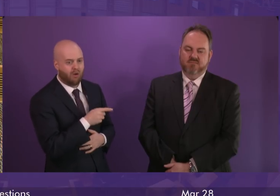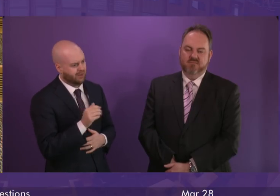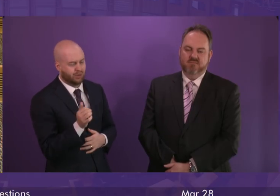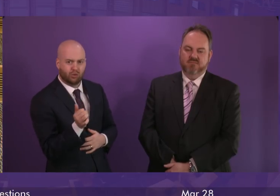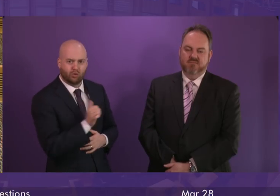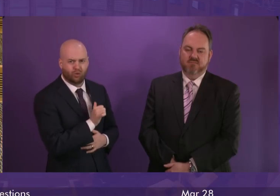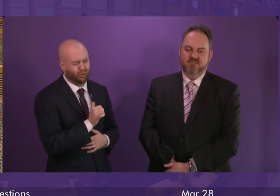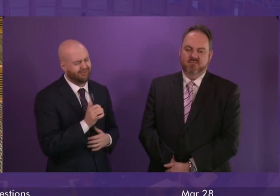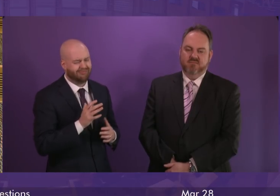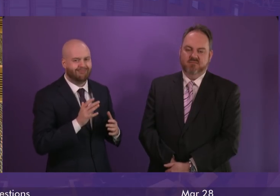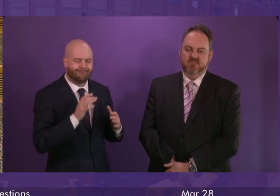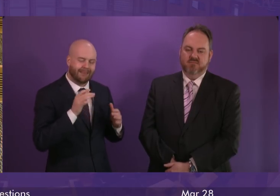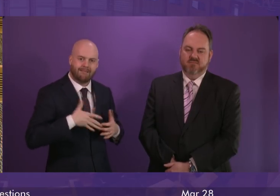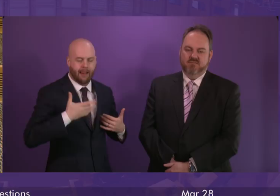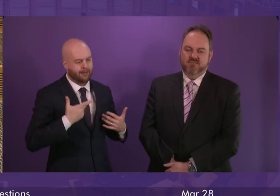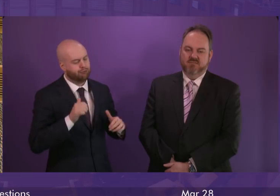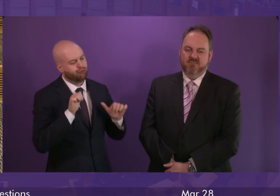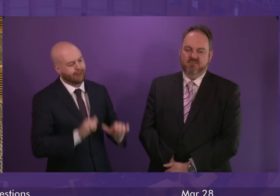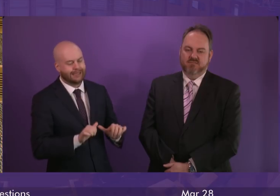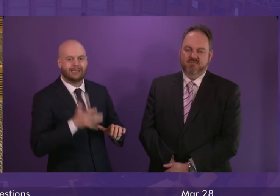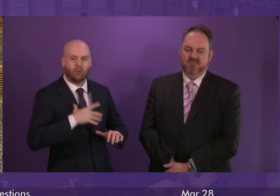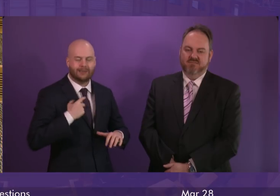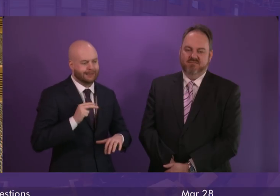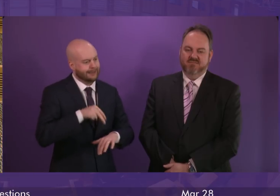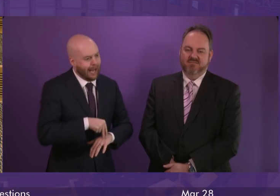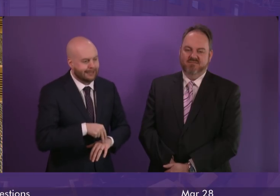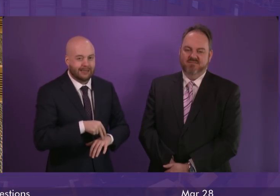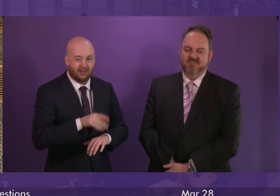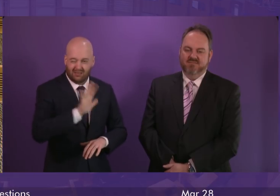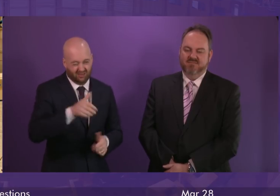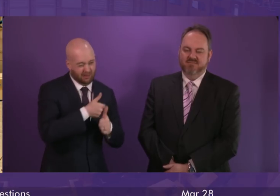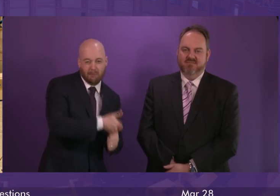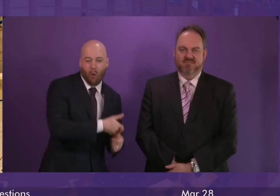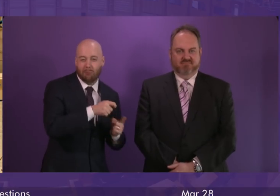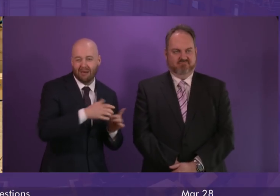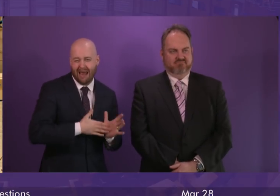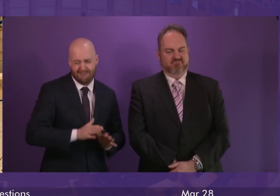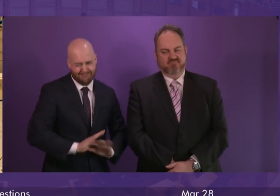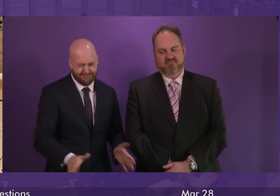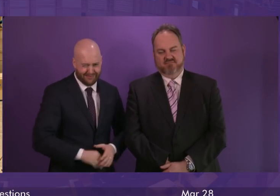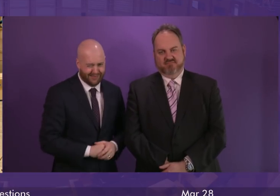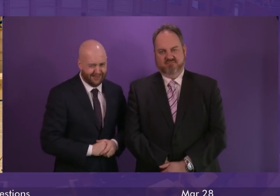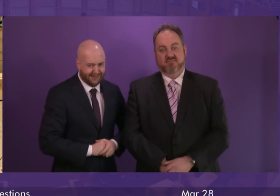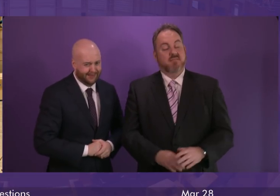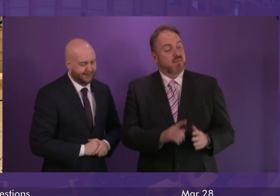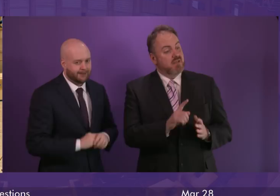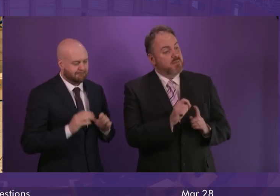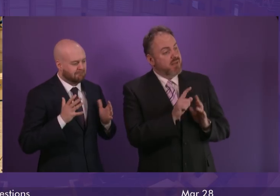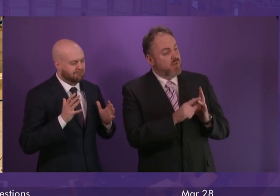actually stand up for Scotland instead of being the last man standing up for Theresa May? APPLAUSE Jackson Carlow.